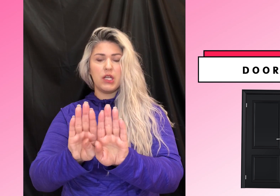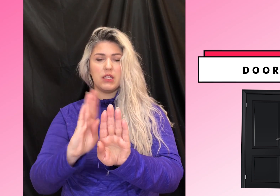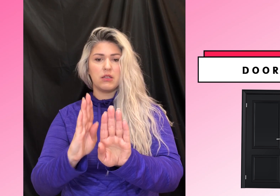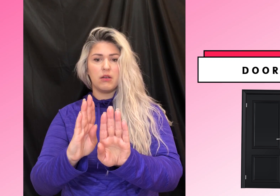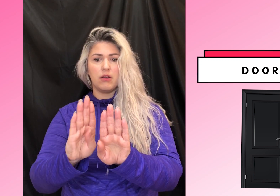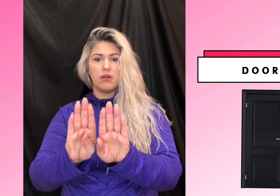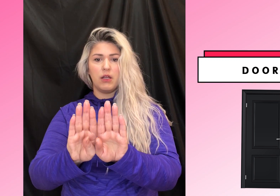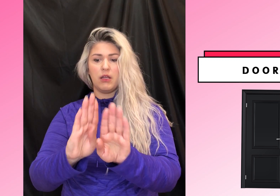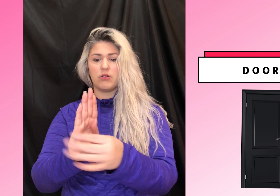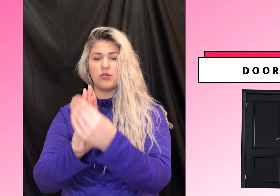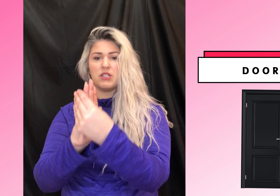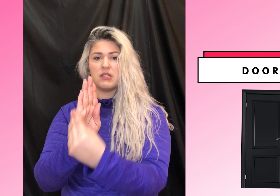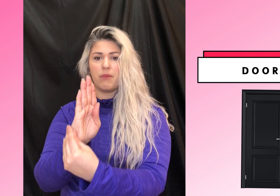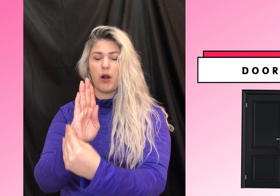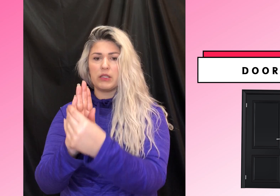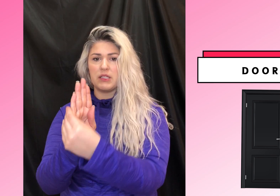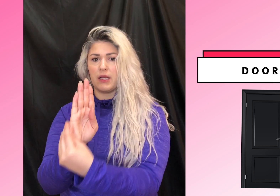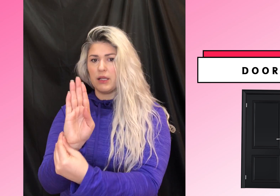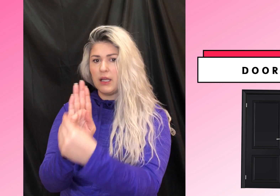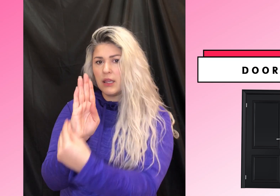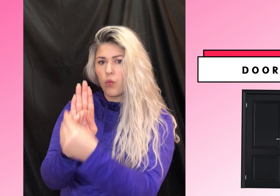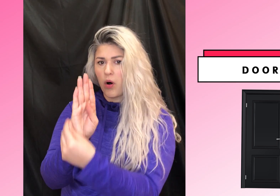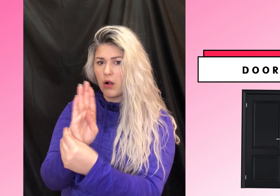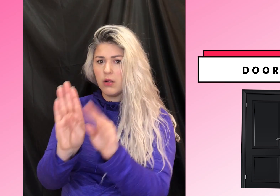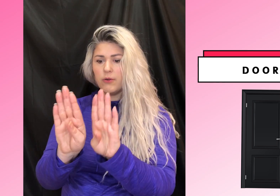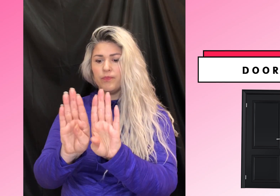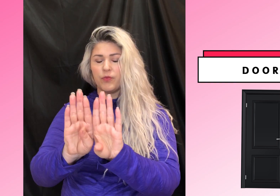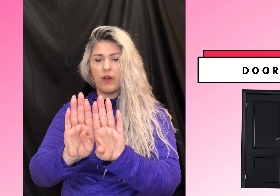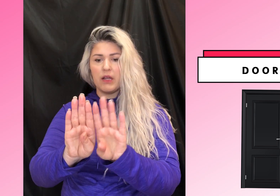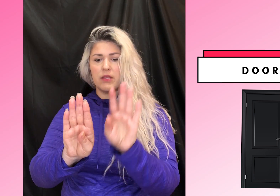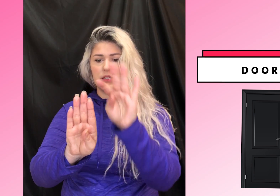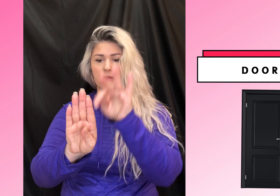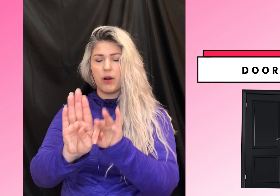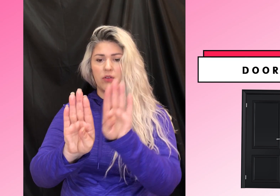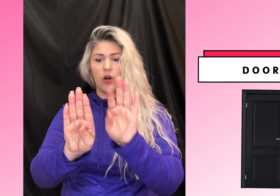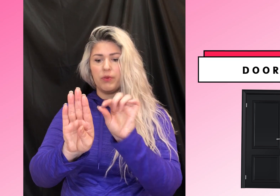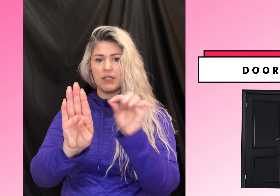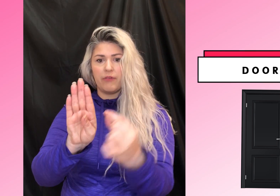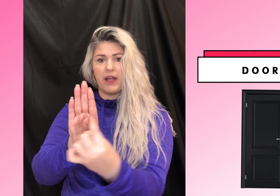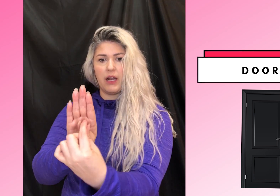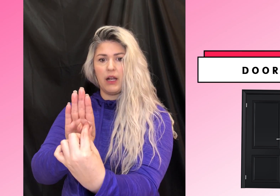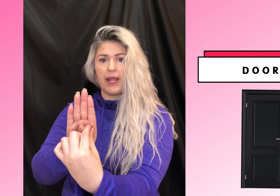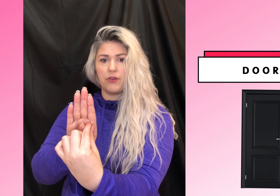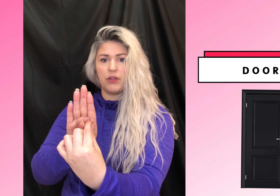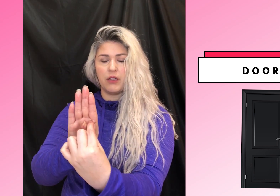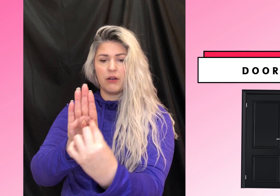it here. So this is the part that's like in the wall, right? And this is the part that opens. Like if I had a little handle here,